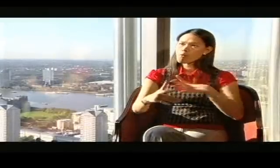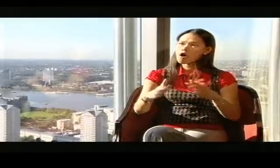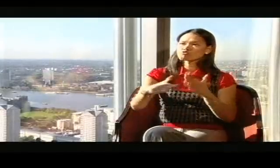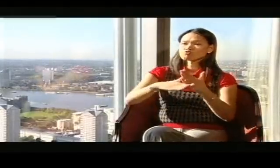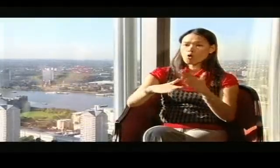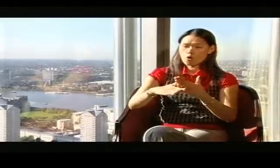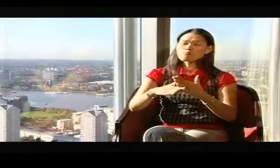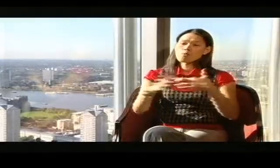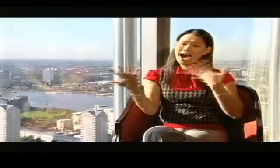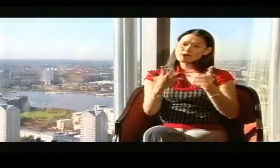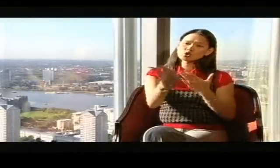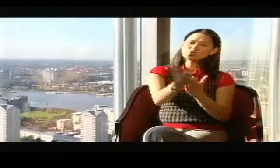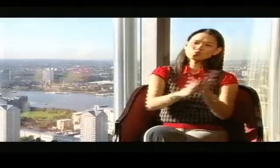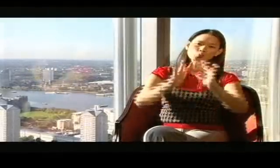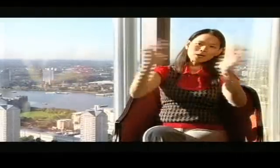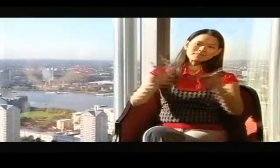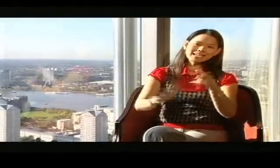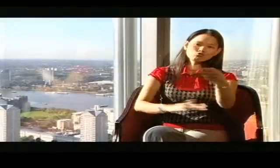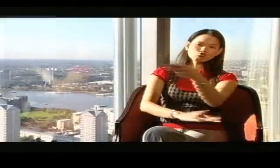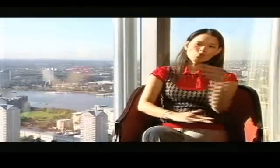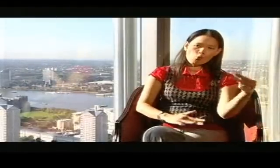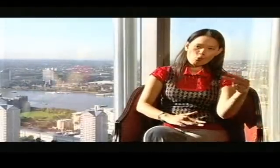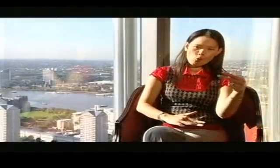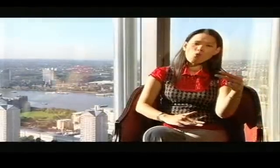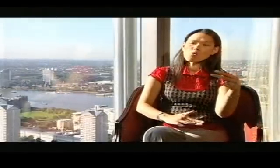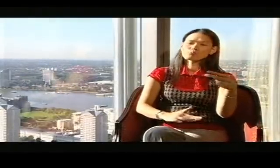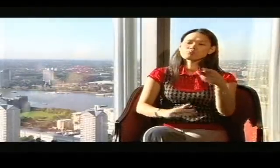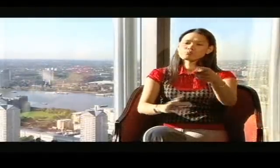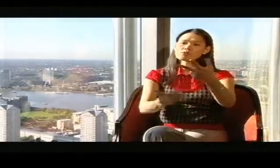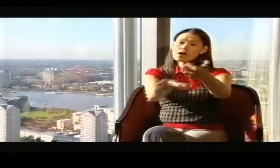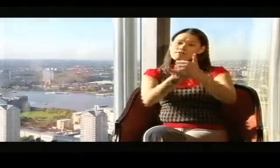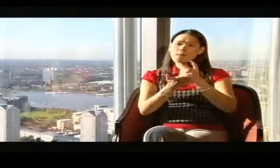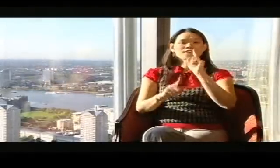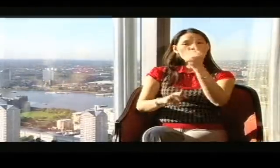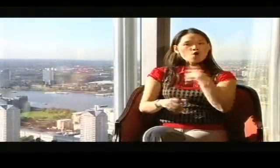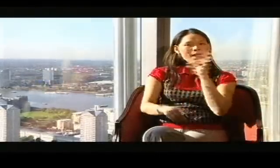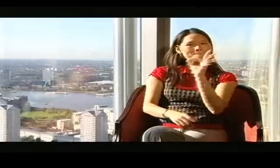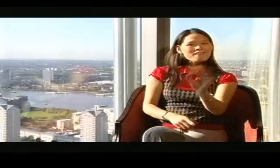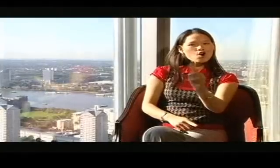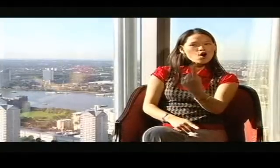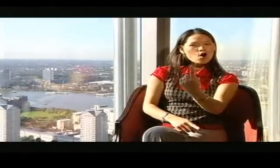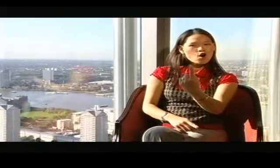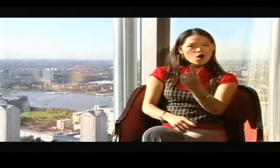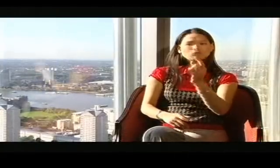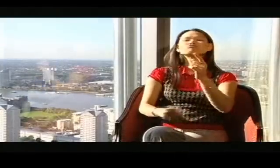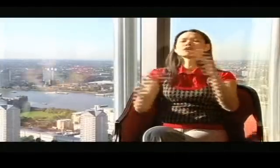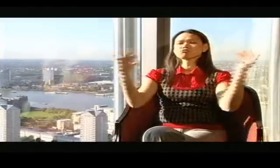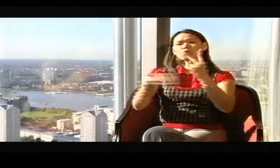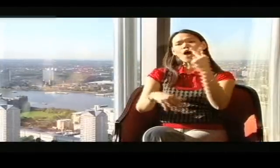I'd been thinking about getting a job, so I went through the Scope website. I had to apply first for a scheme, and about 200